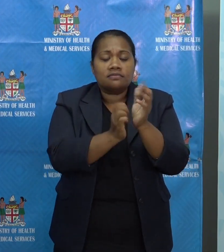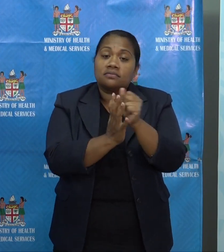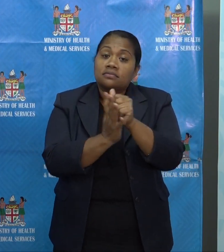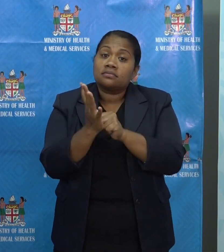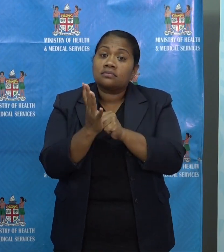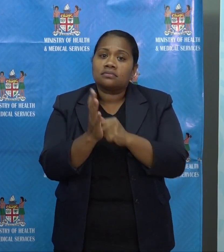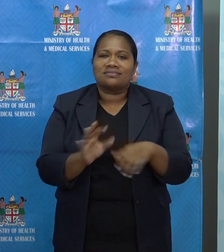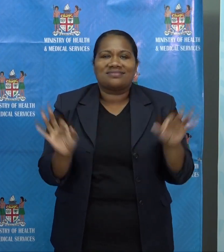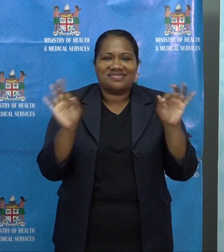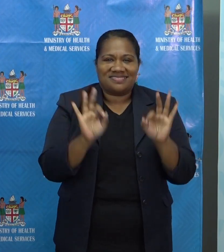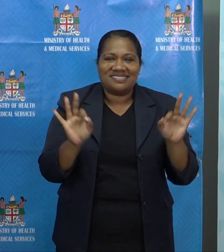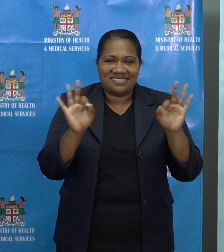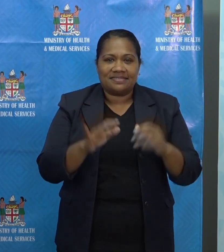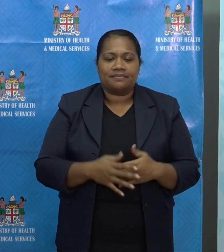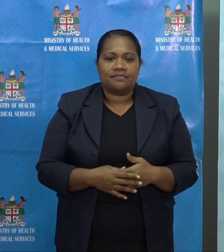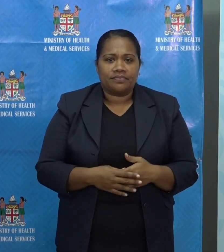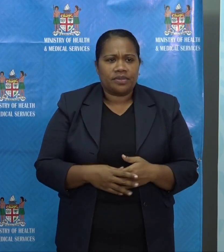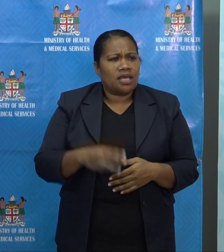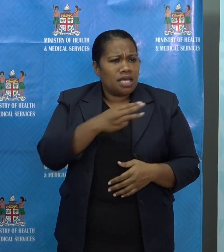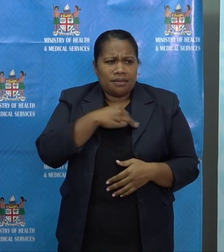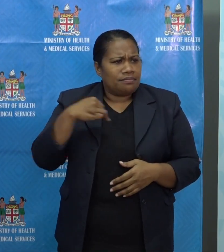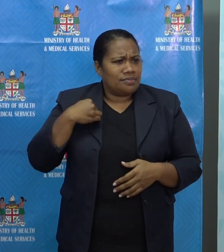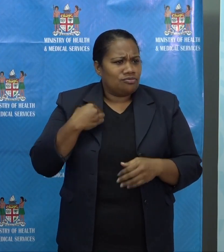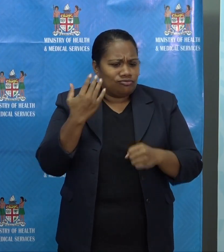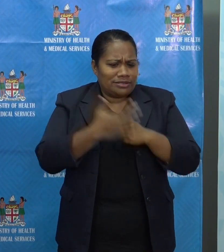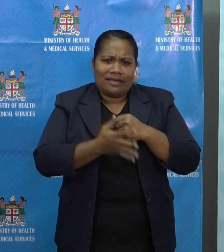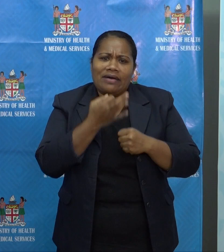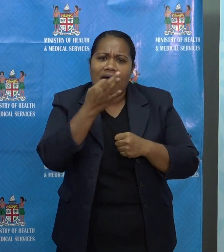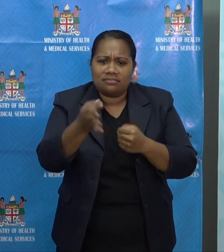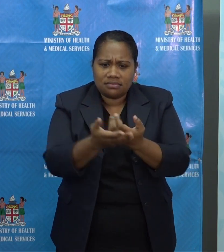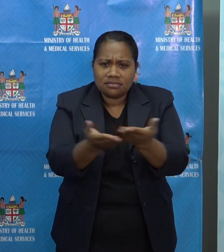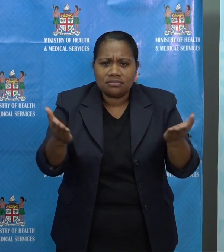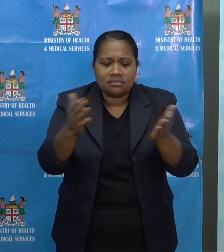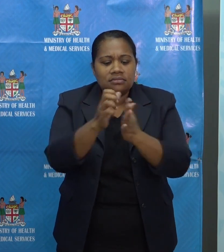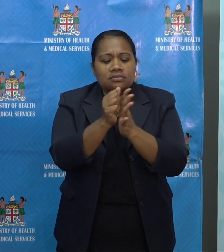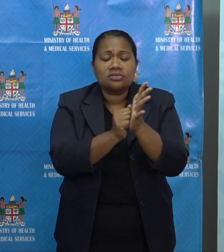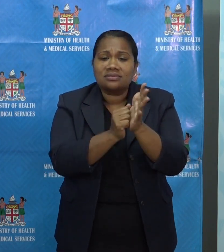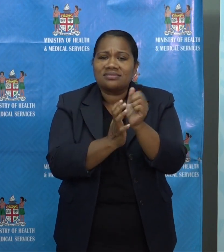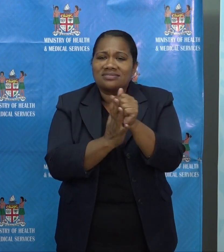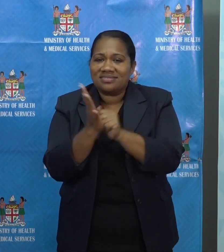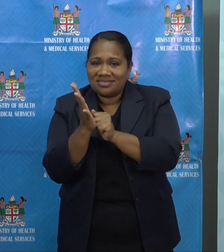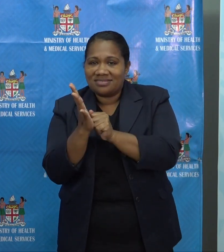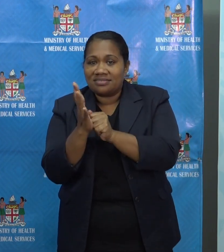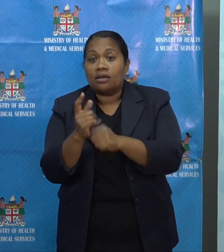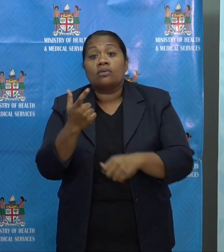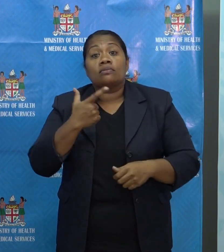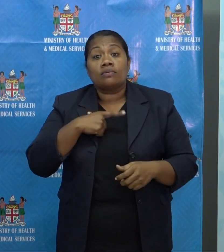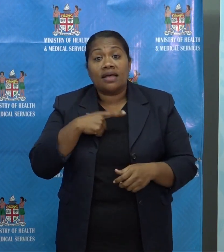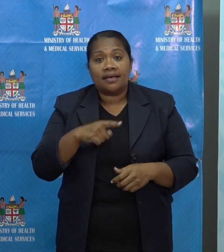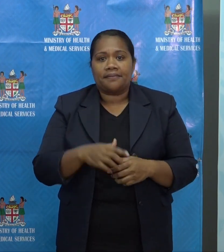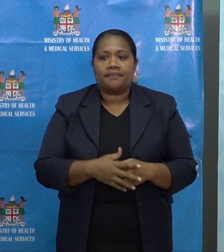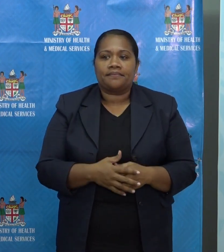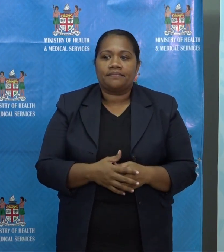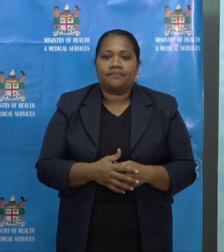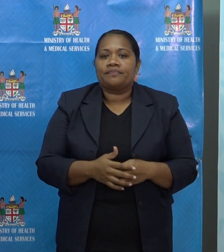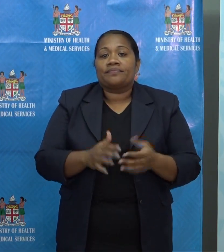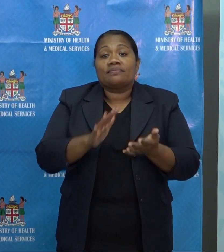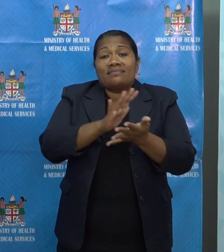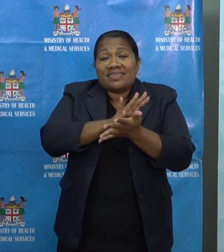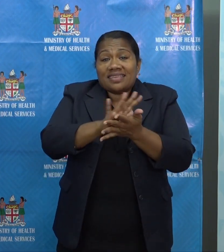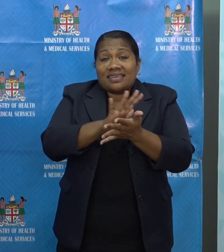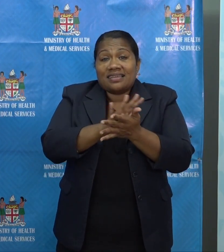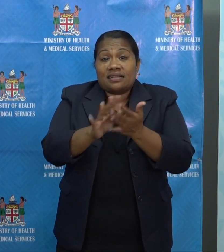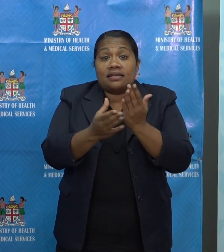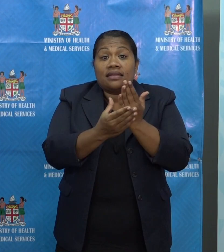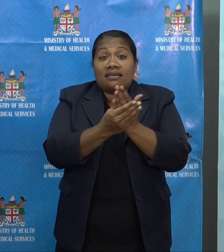The ministry never asked Fijians to wear gloves during this pandemic for the simple reason that clean hands are